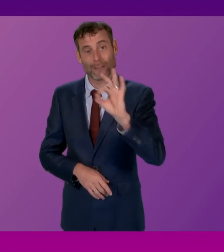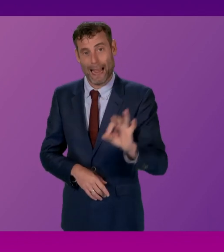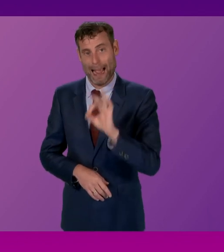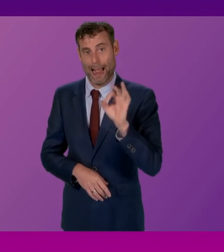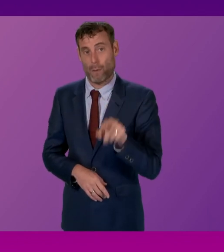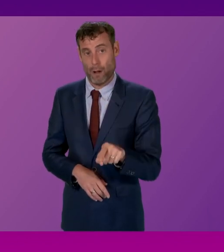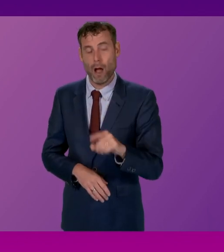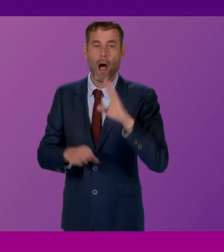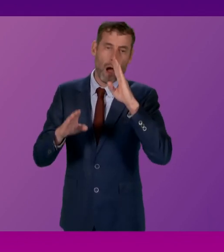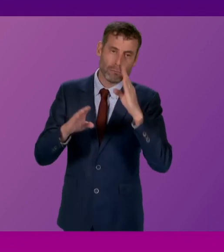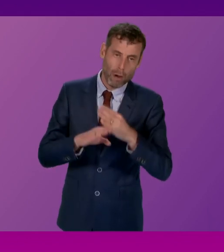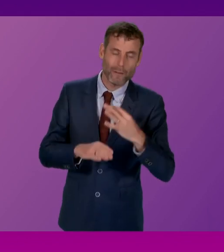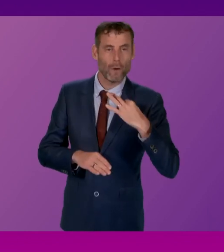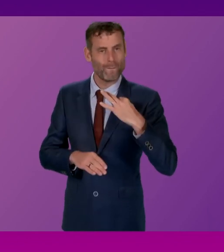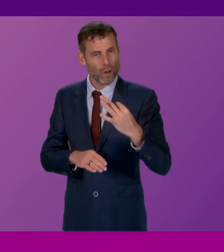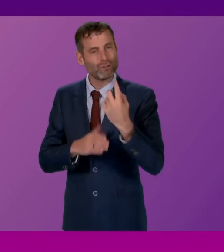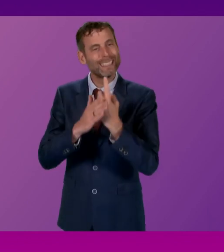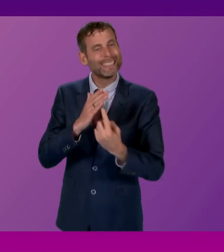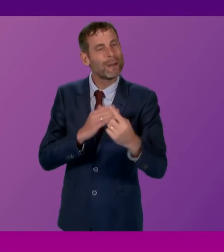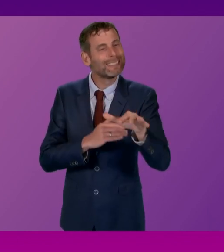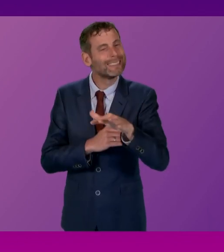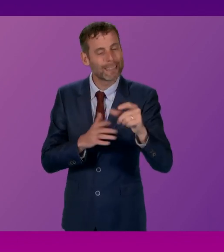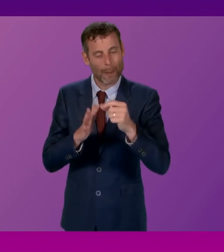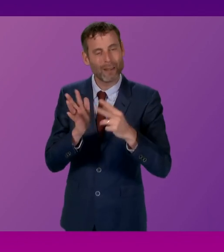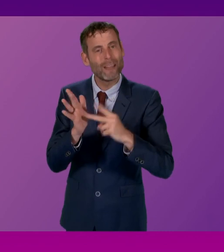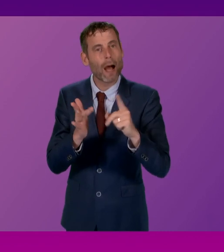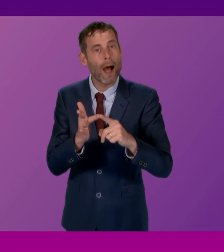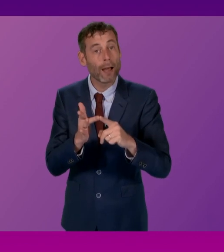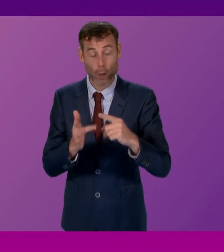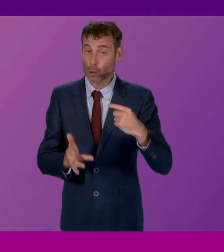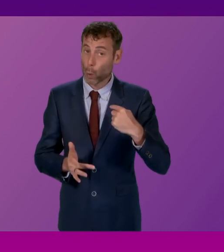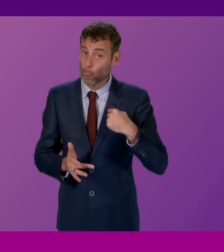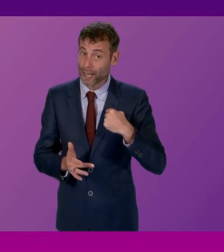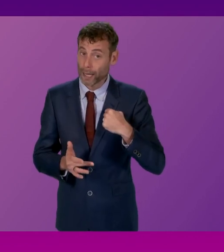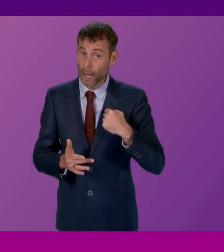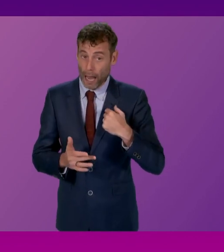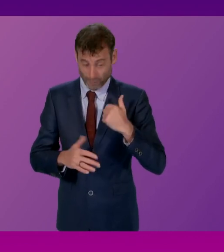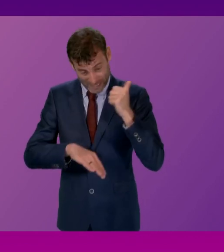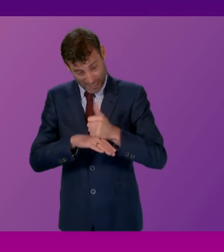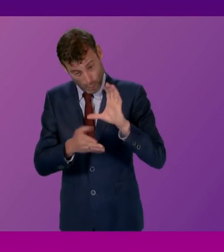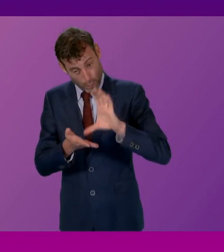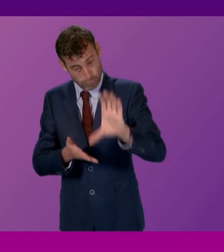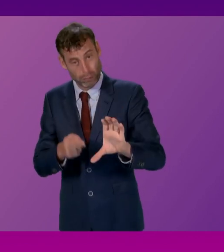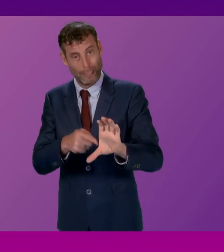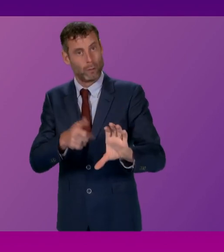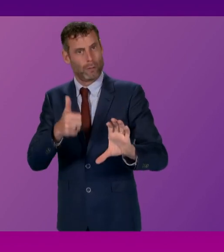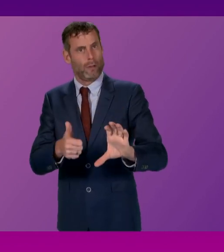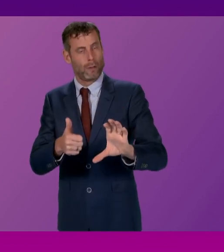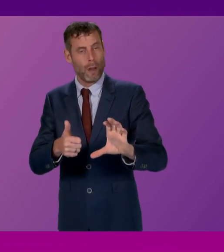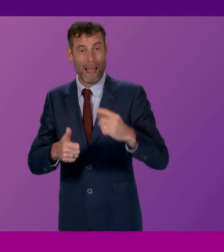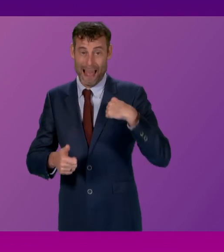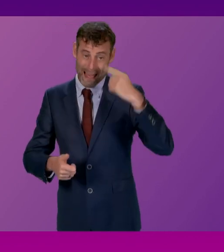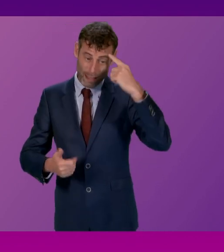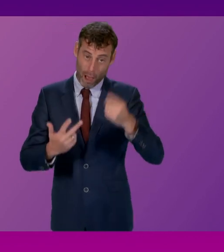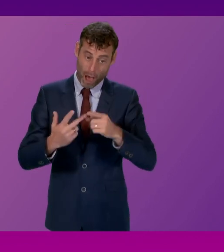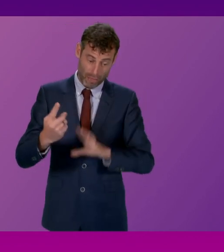private, voluntary and independent sector. So we are investing in that most generous childcare offer. I'm sure other parts, other governments in the UK might want to